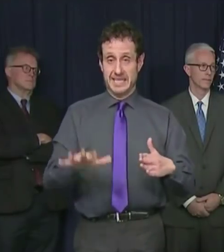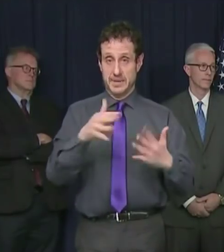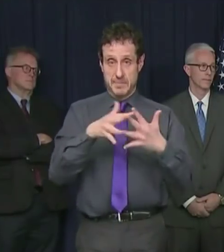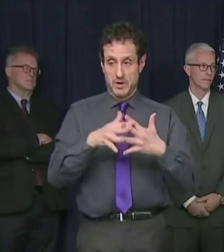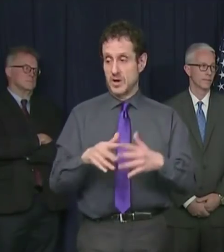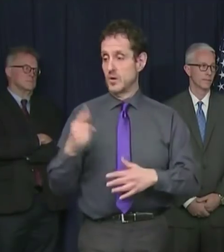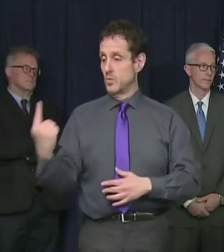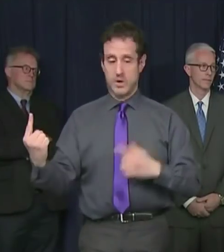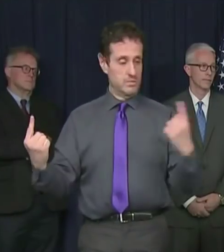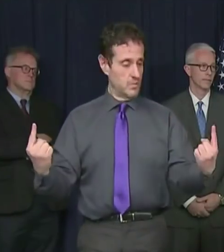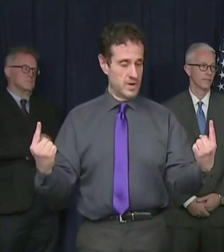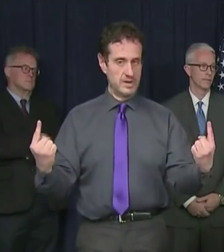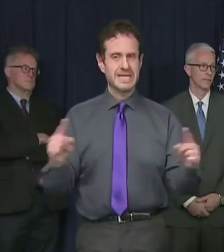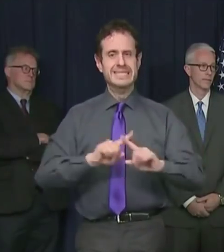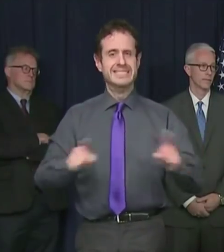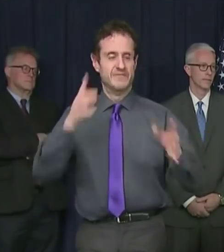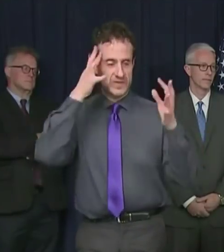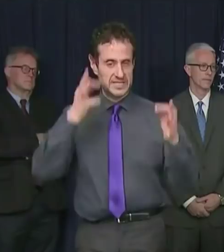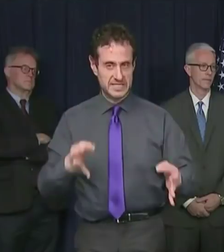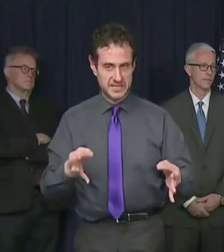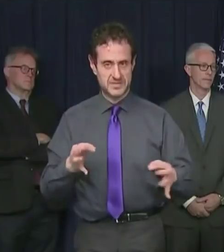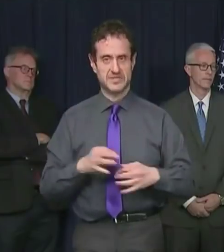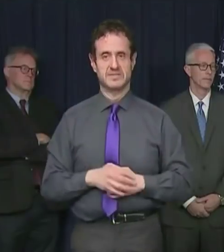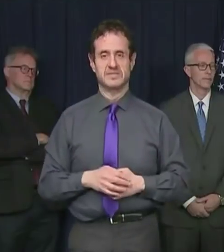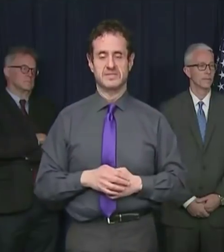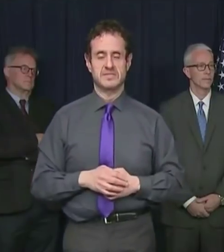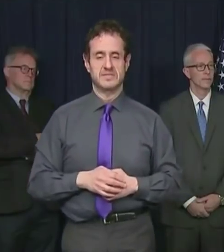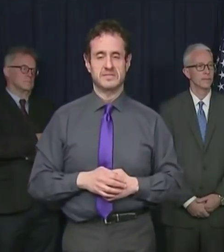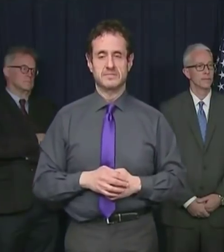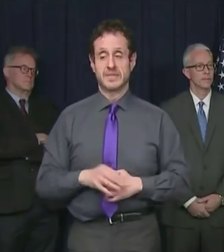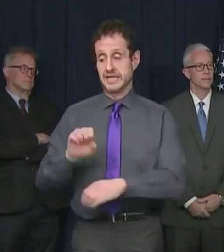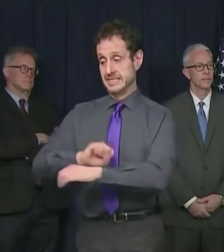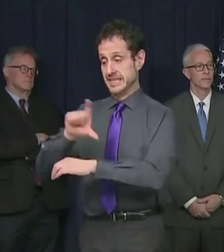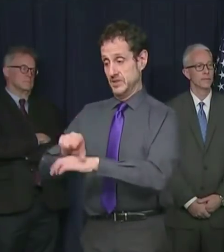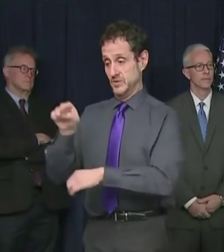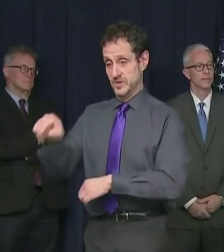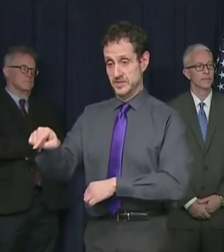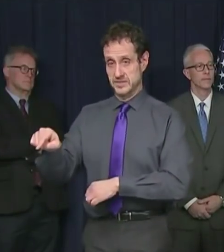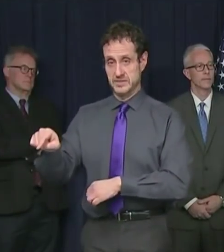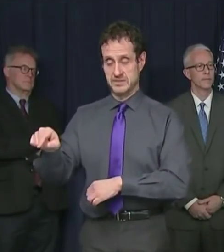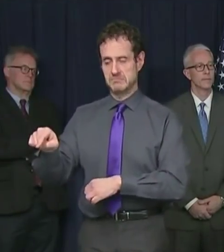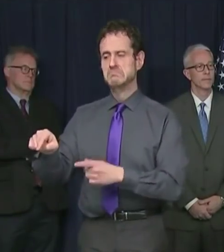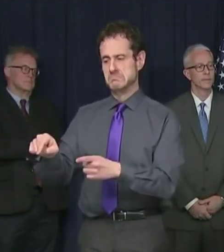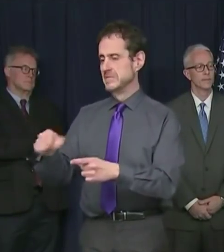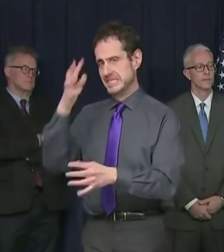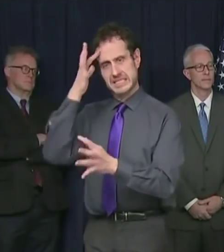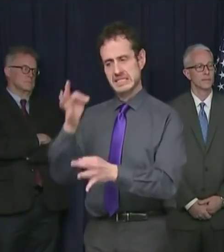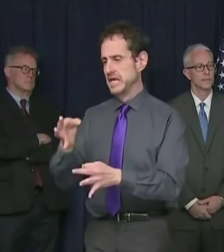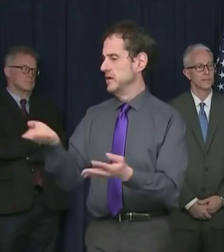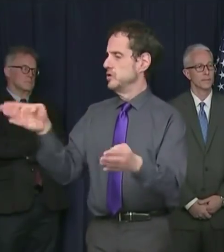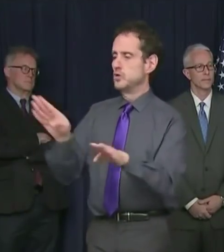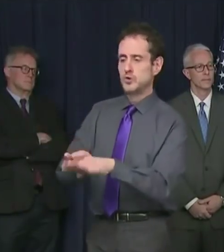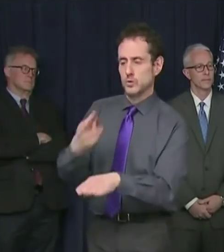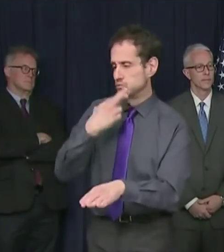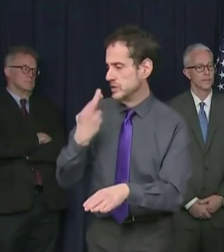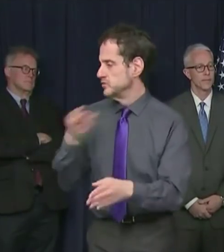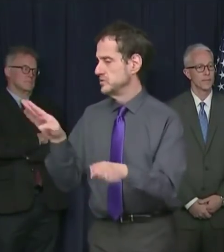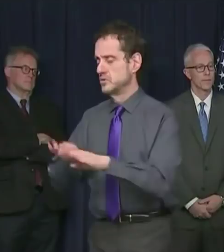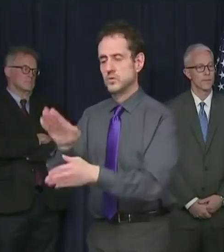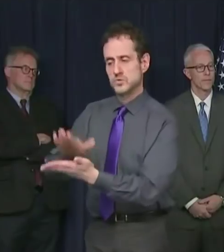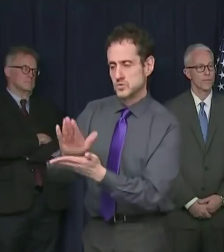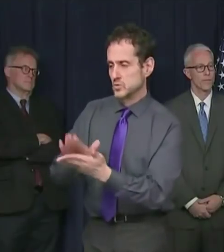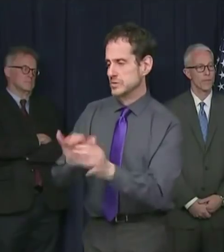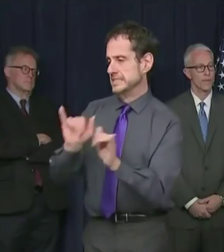and when only a few patients were affected. St. Louis shut itself down and sheltered in place